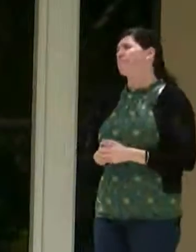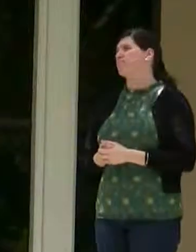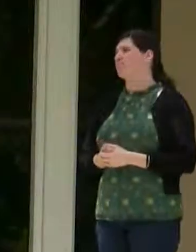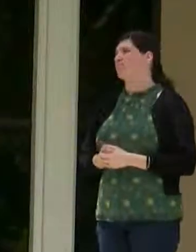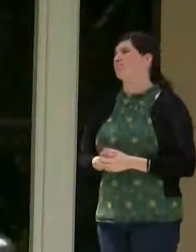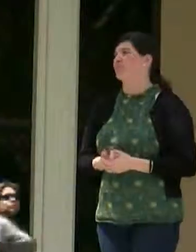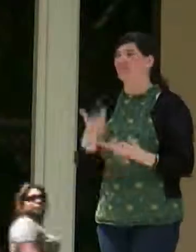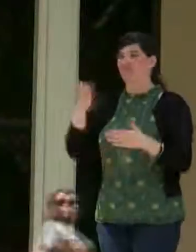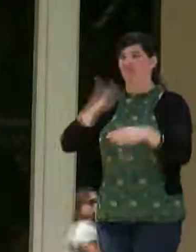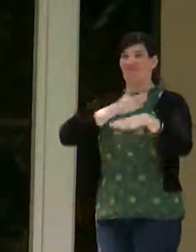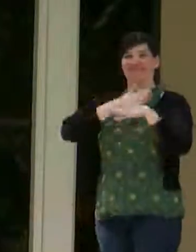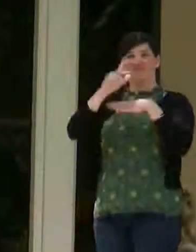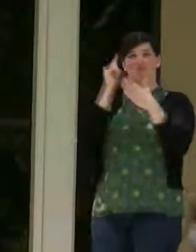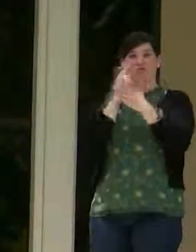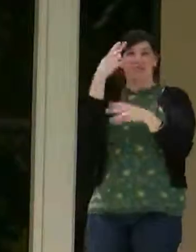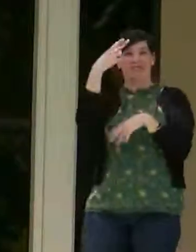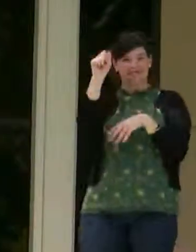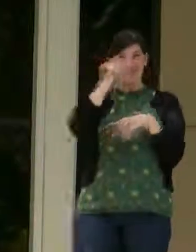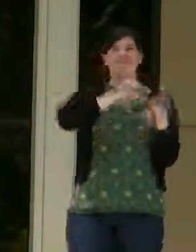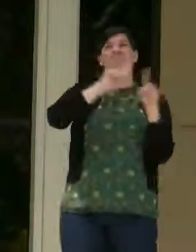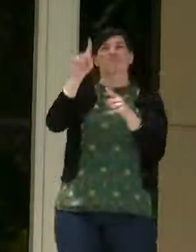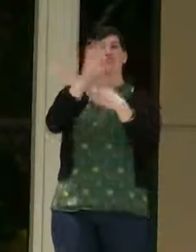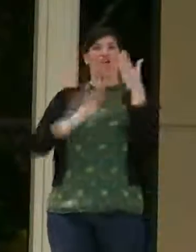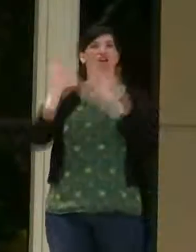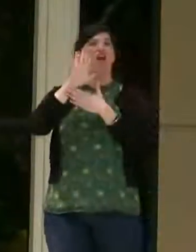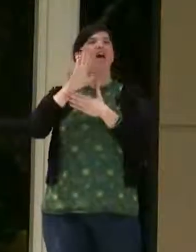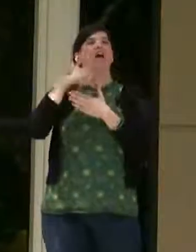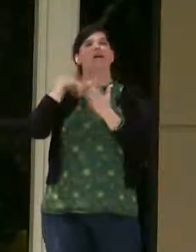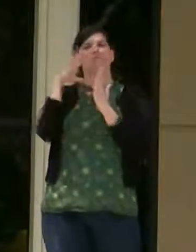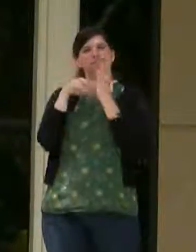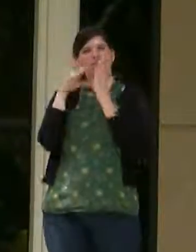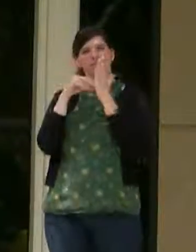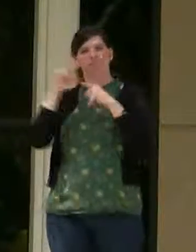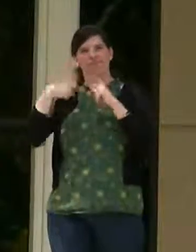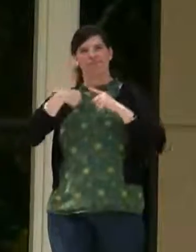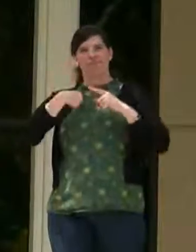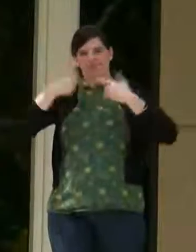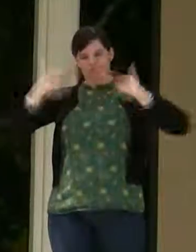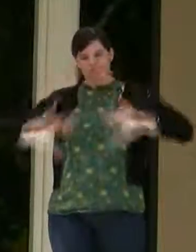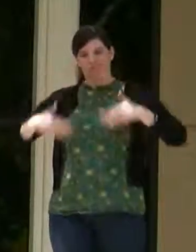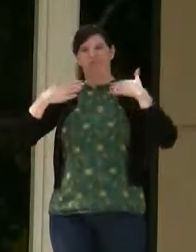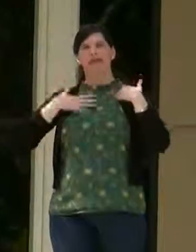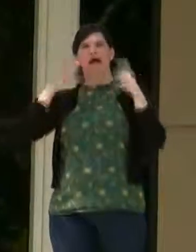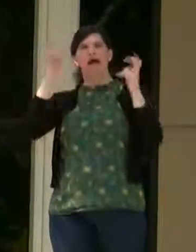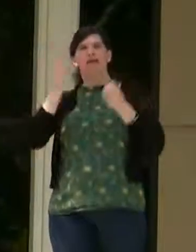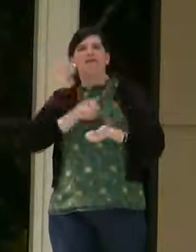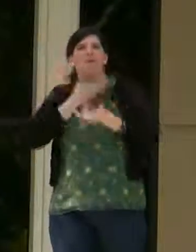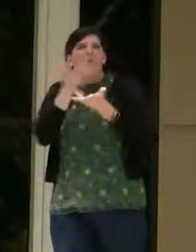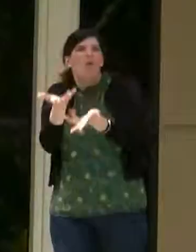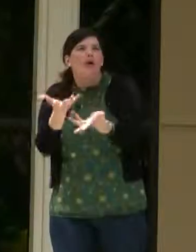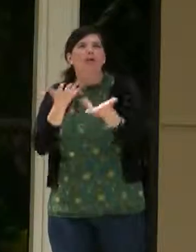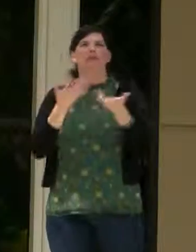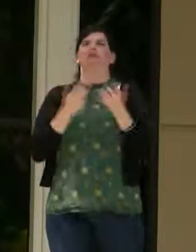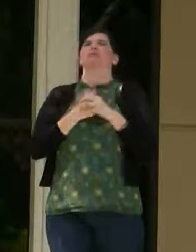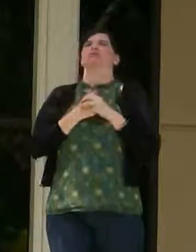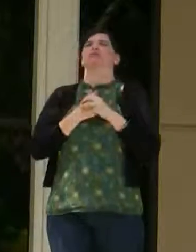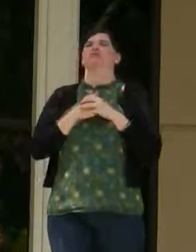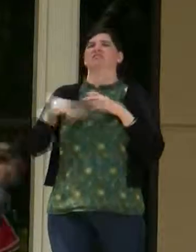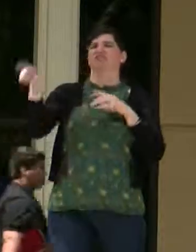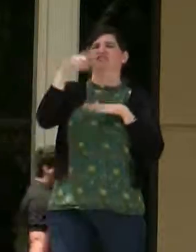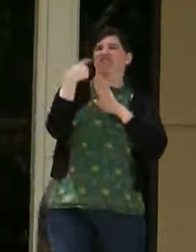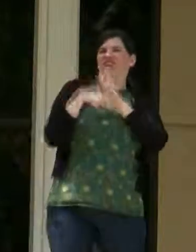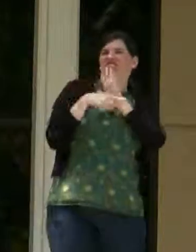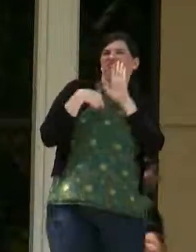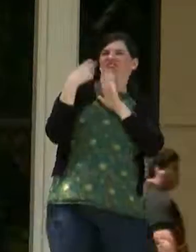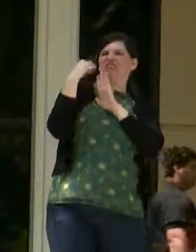After graduating high school and coming to college and learning about my voice and learning to speak my mind and not let people censor me and not